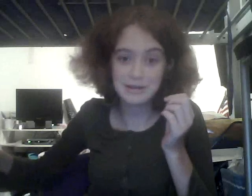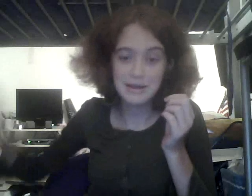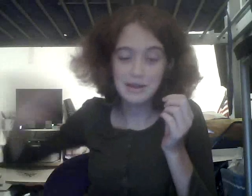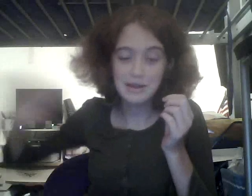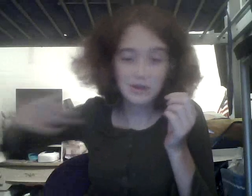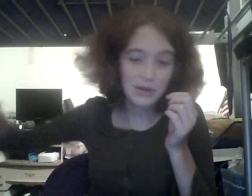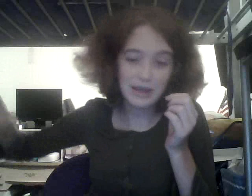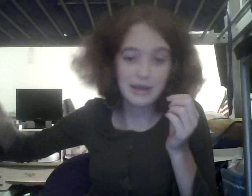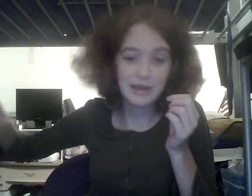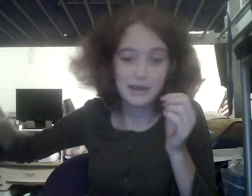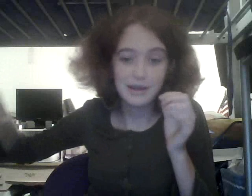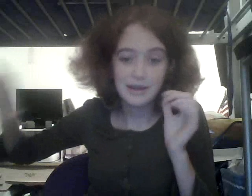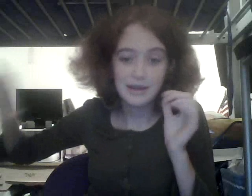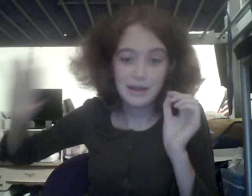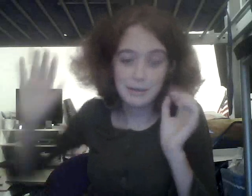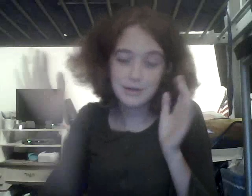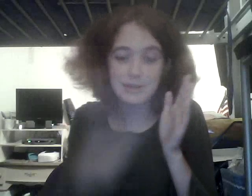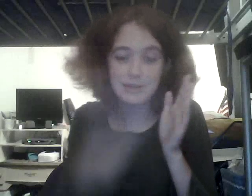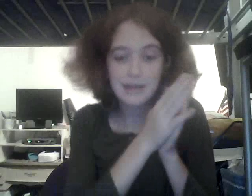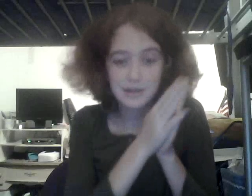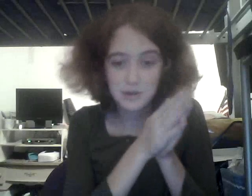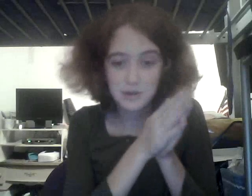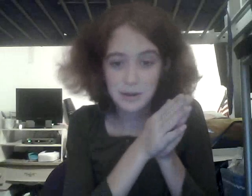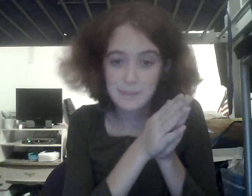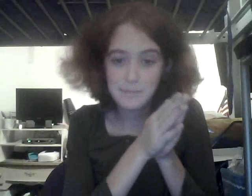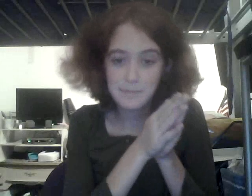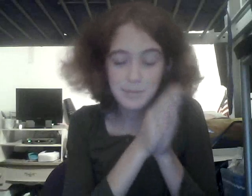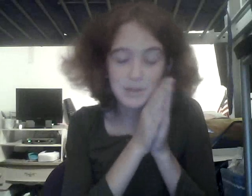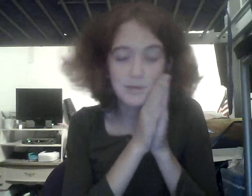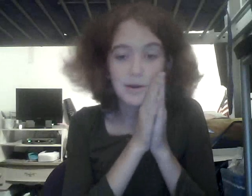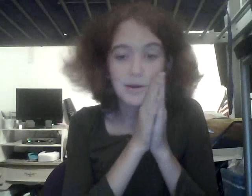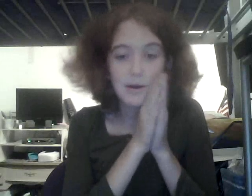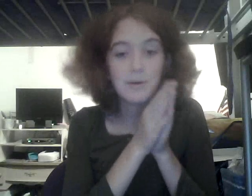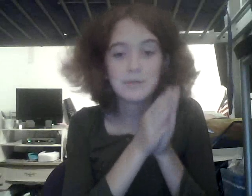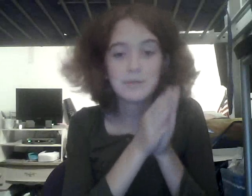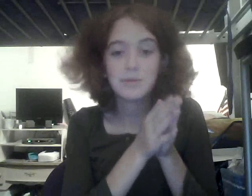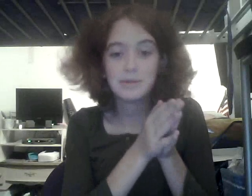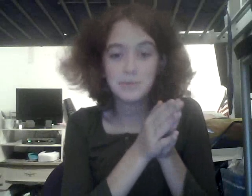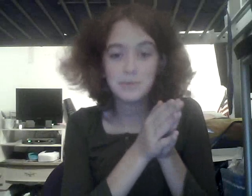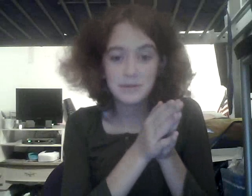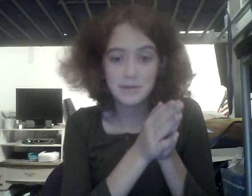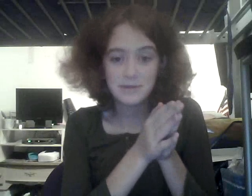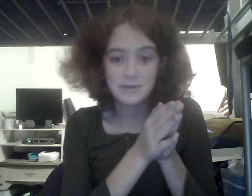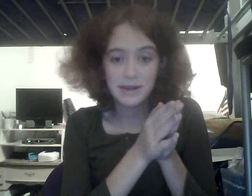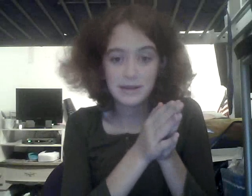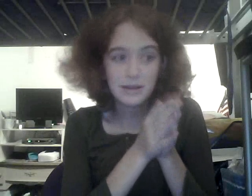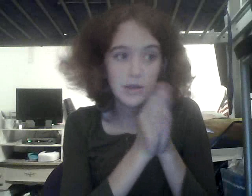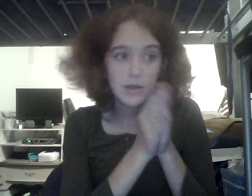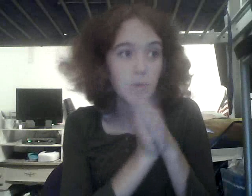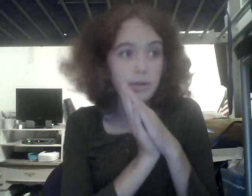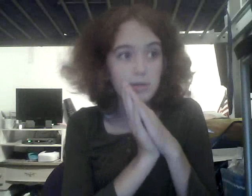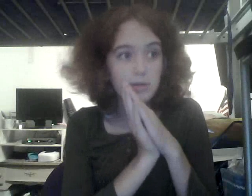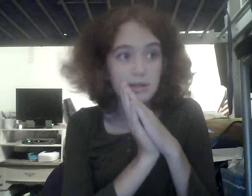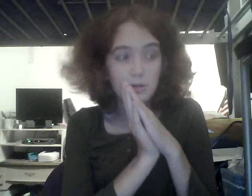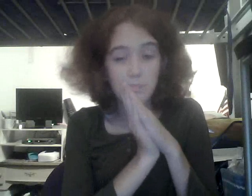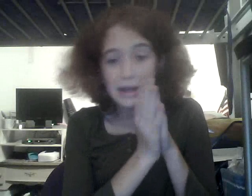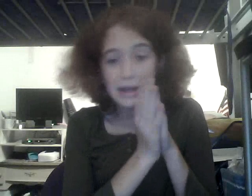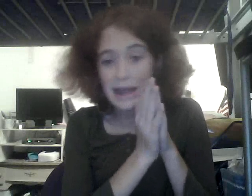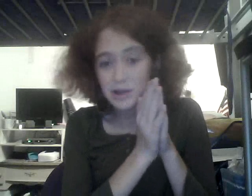Charlie, I'm sorry to say this, Charlie, but you are always going to lose in fist fight. The only reason you might actually